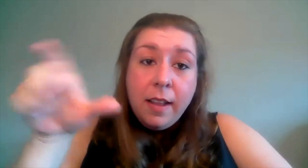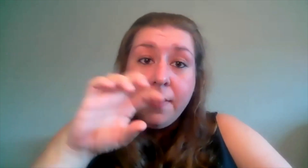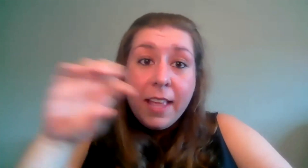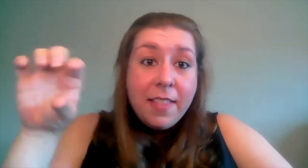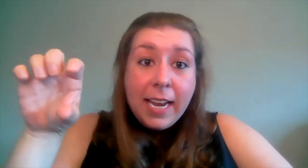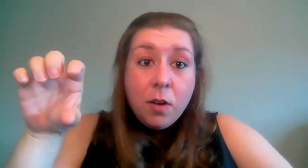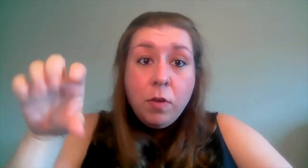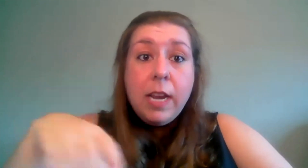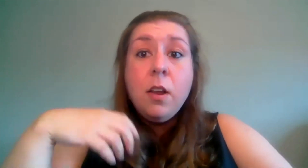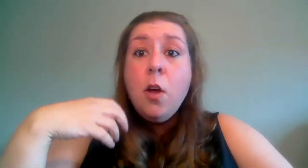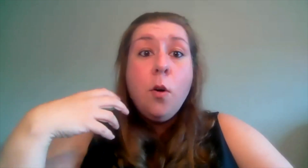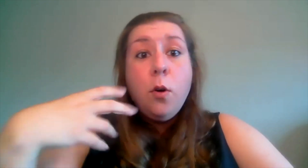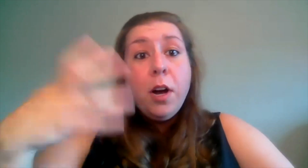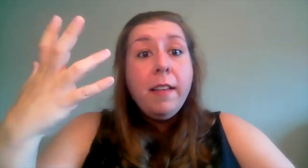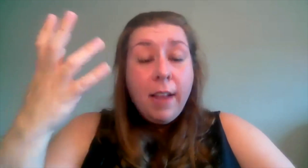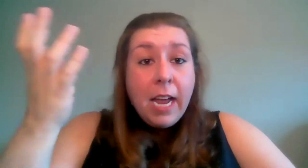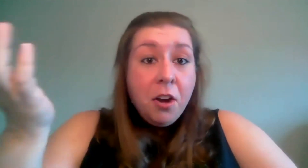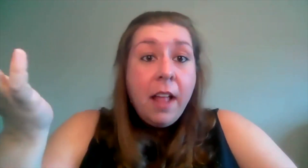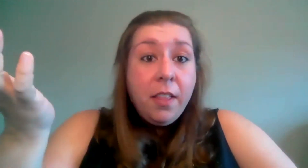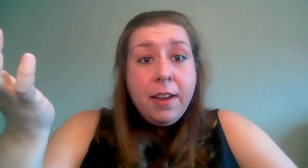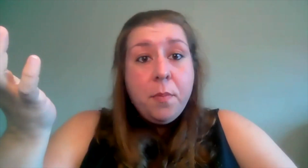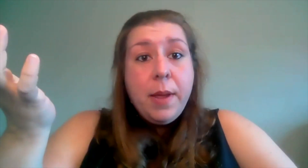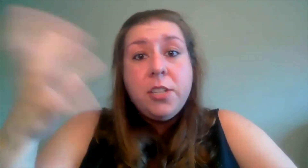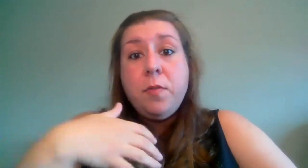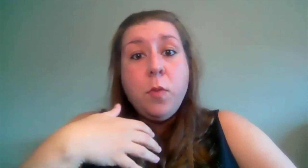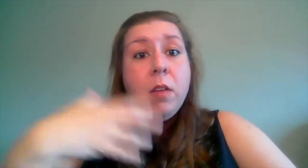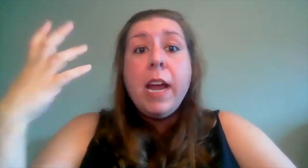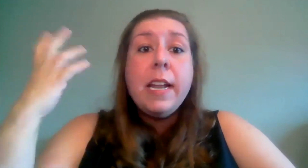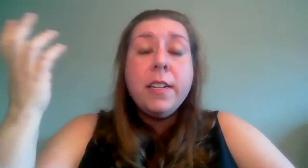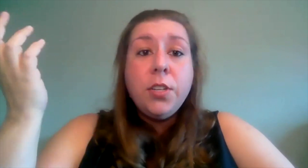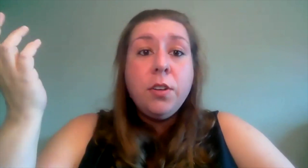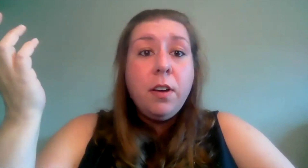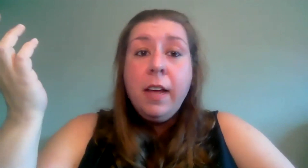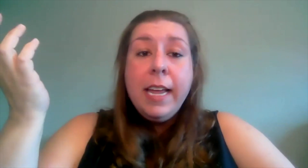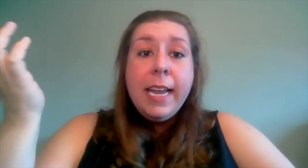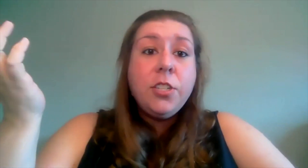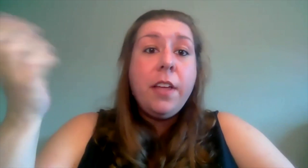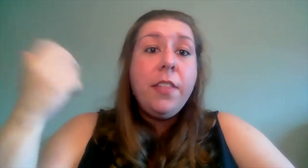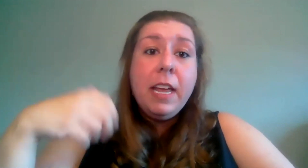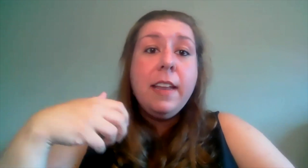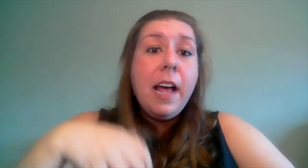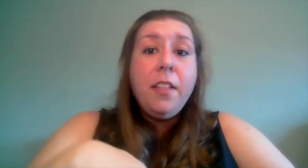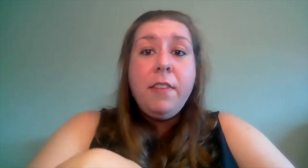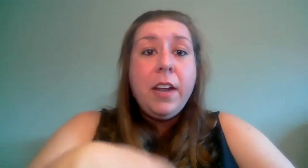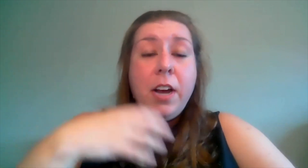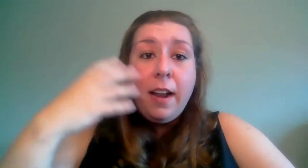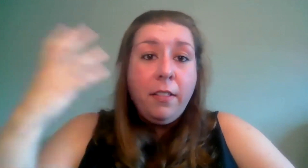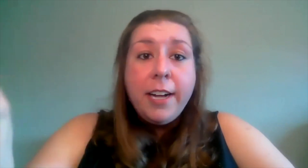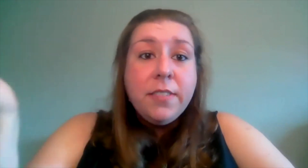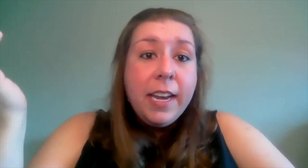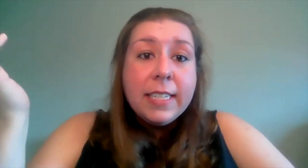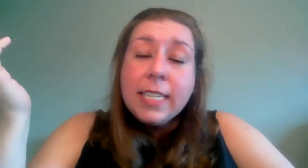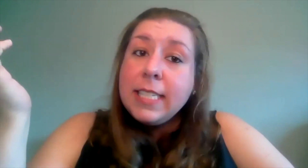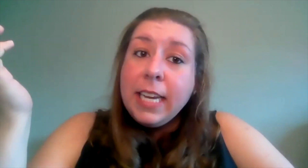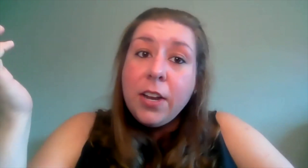thing that i can read or your elevator pitch if we ran into each other in an elevator at a las vegas casino